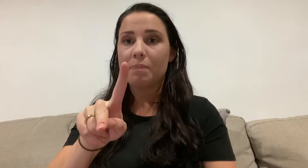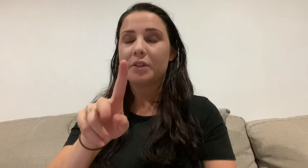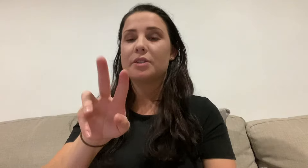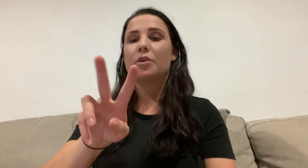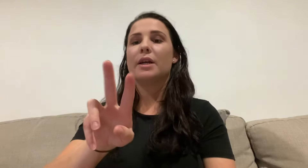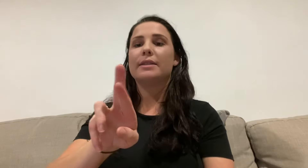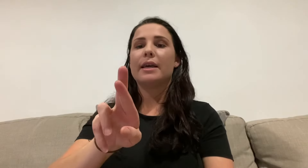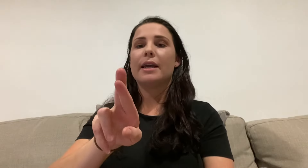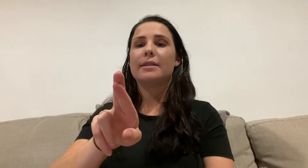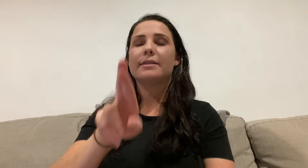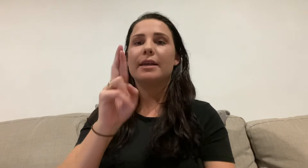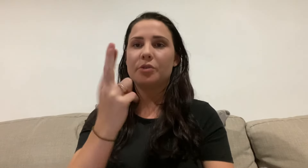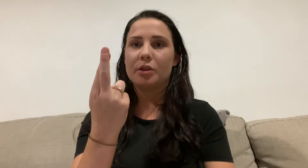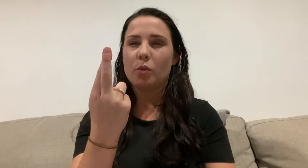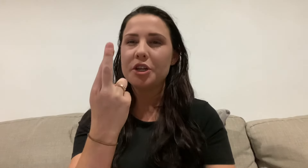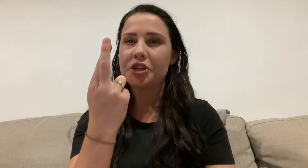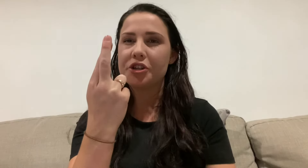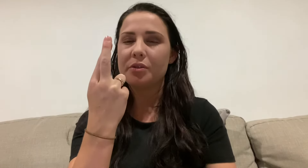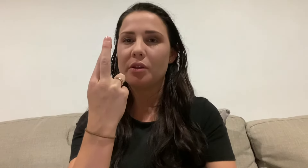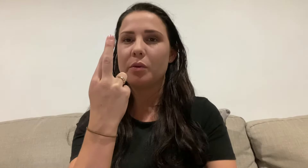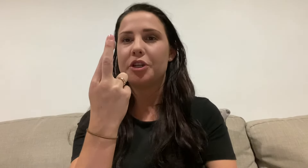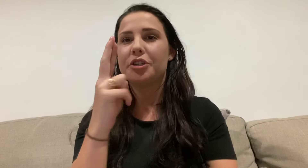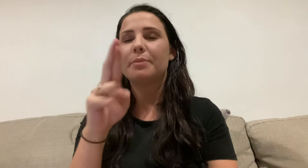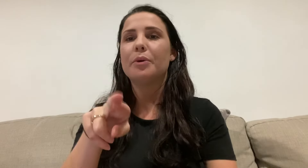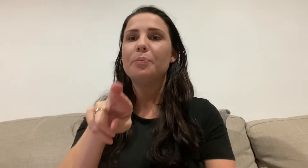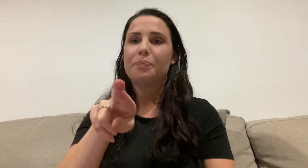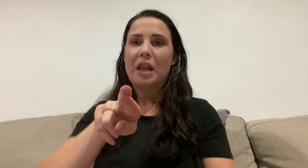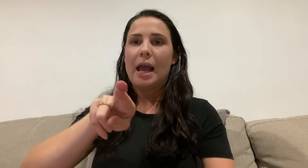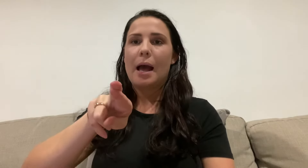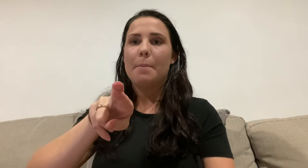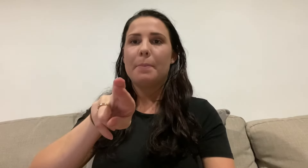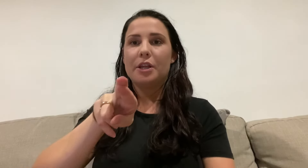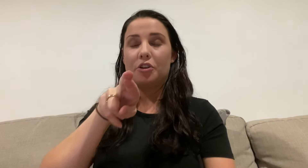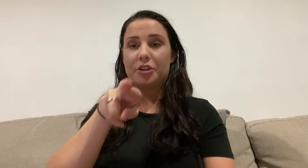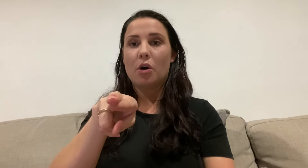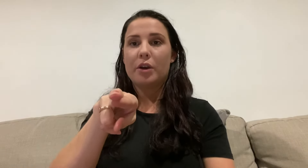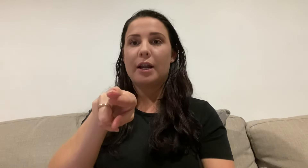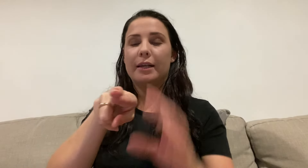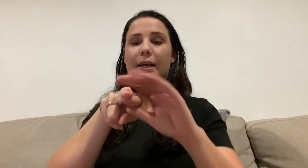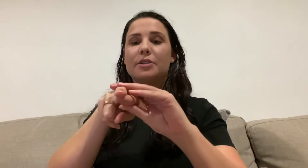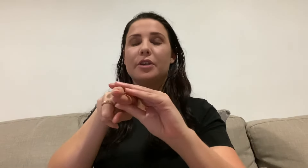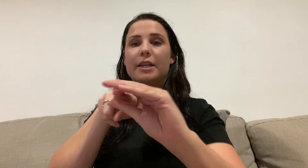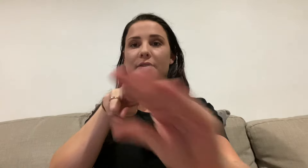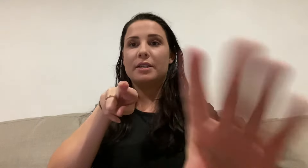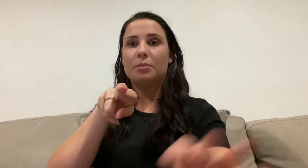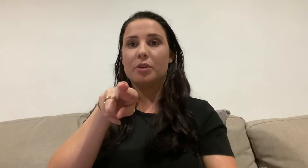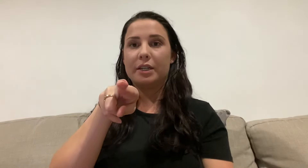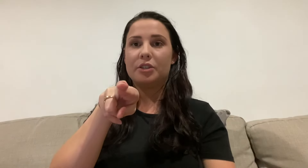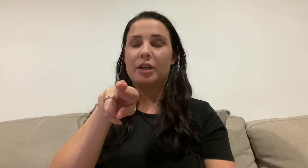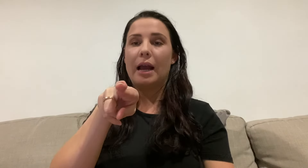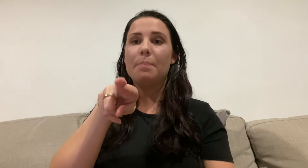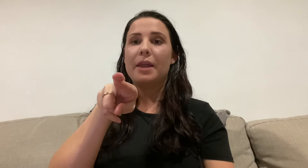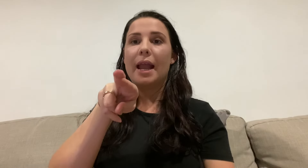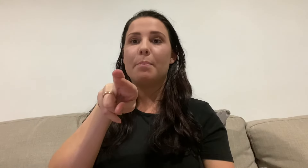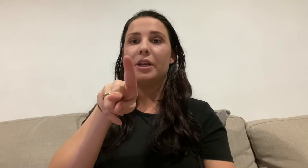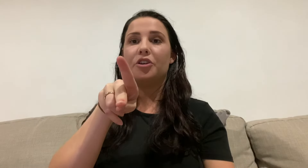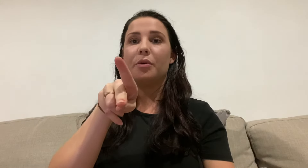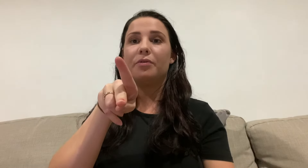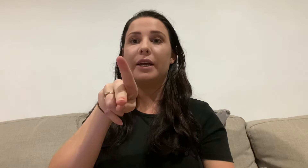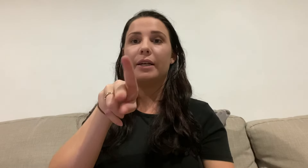so it's, it's like doing the wish, the wish symbol. Um, but you just hold it out like that. So your index fingers are pointing straight out, but you do a flick